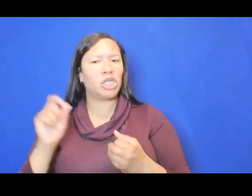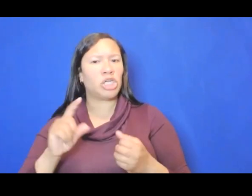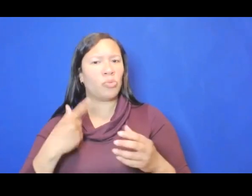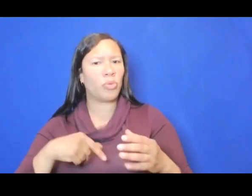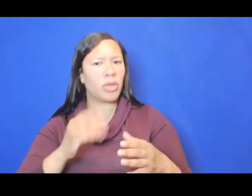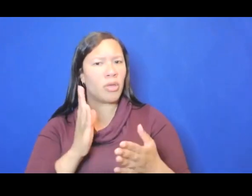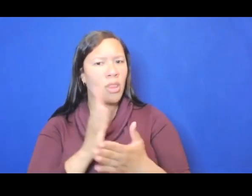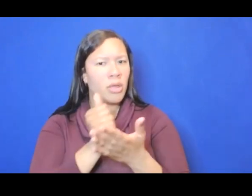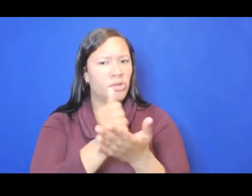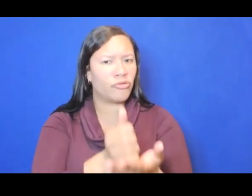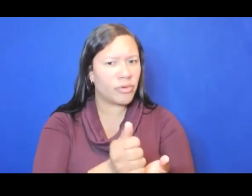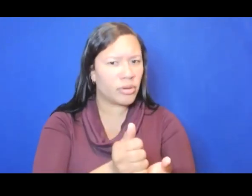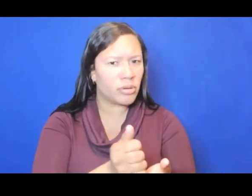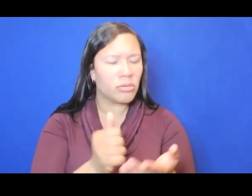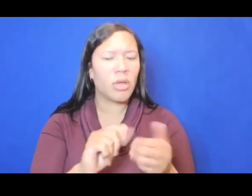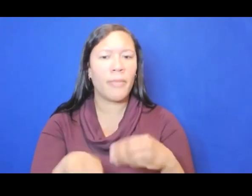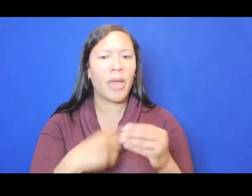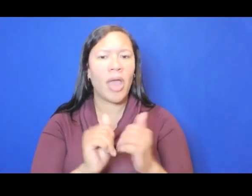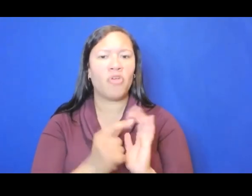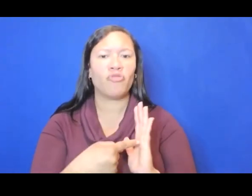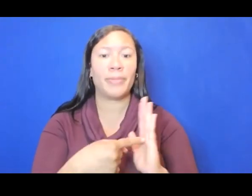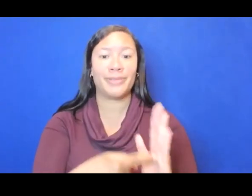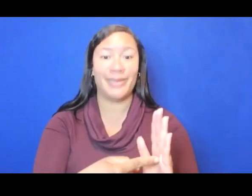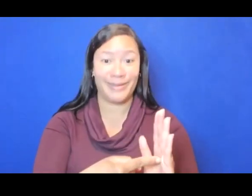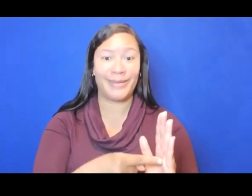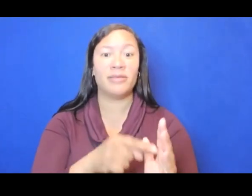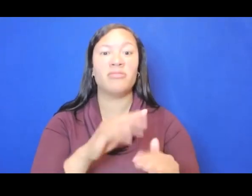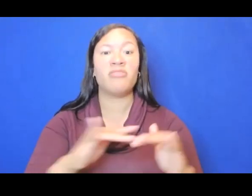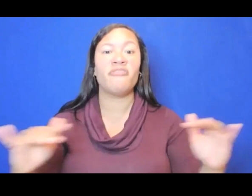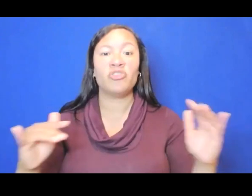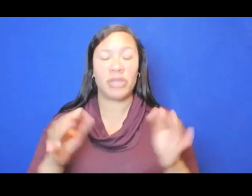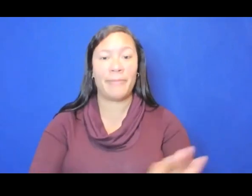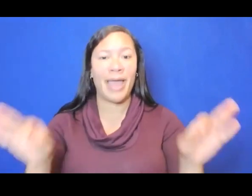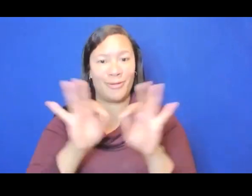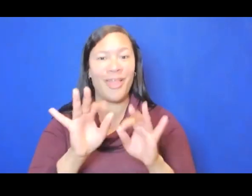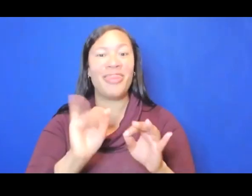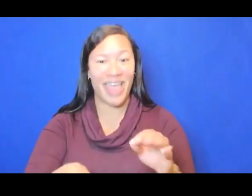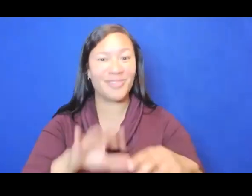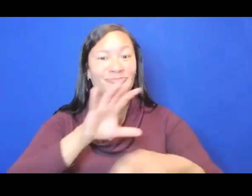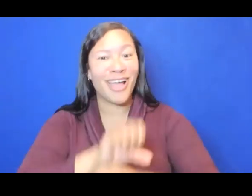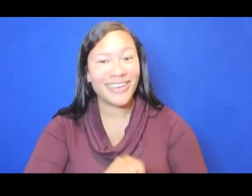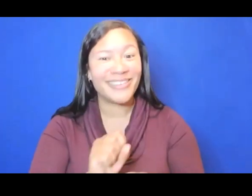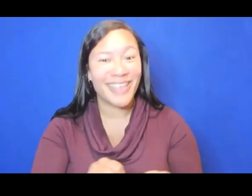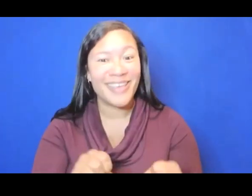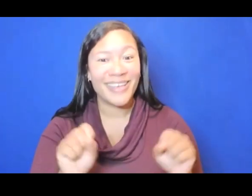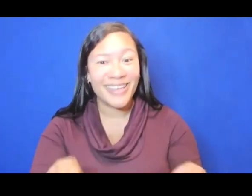representation matters and how it's changed historically is a kind of practice that can be very socially engaged. So